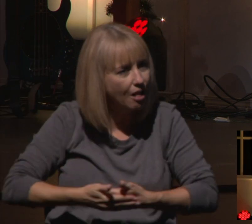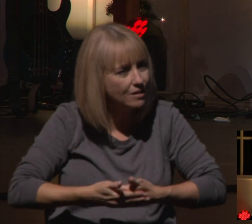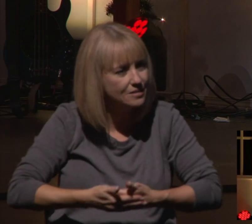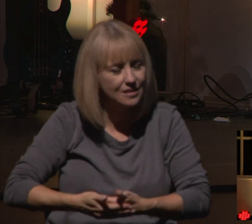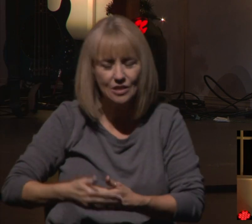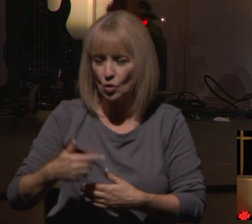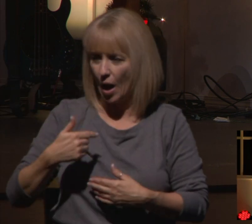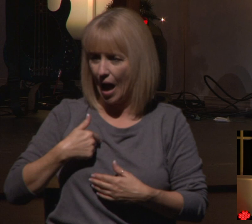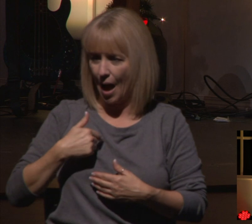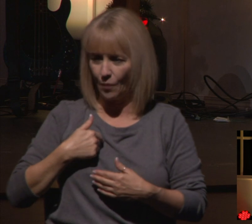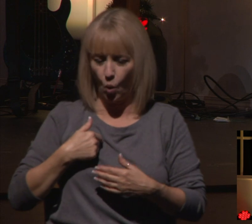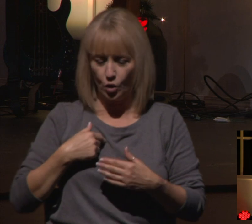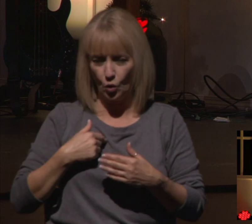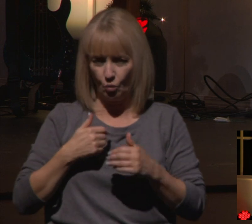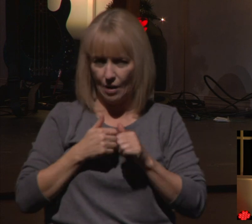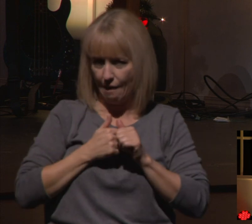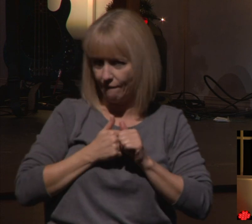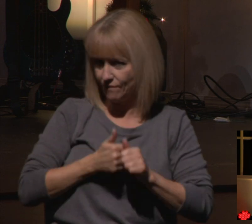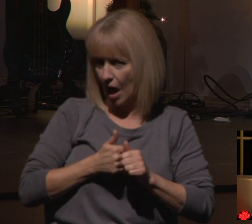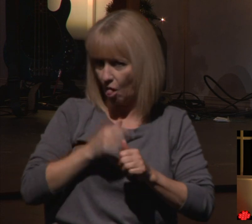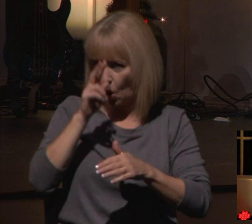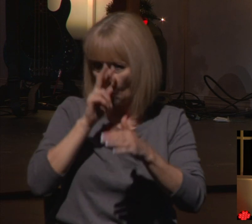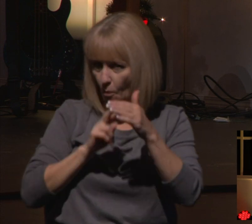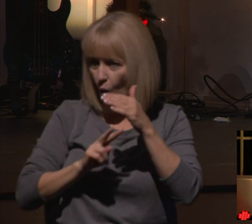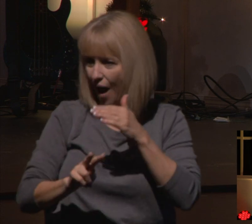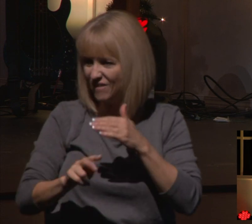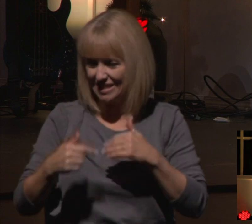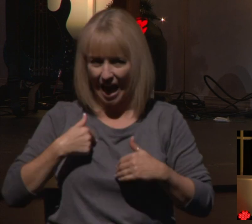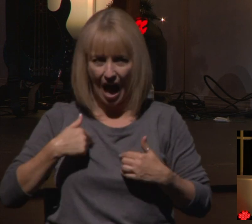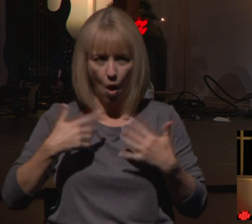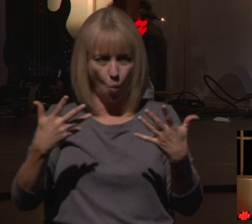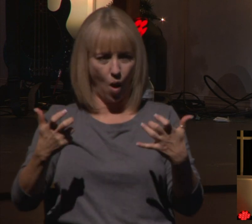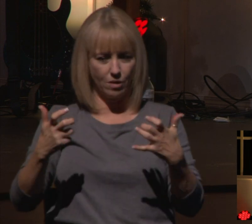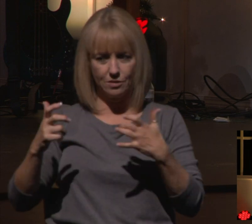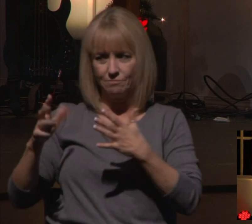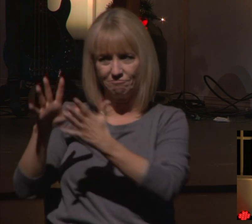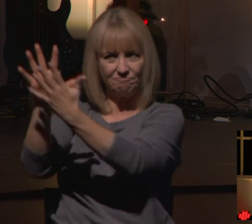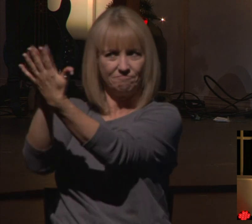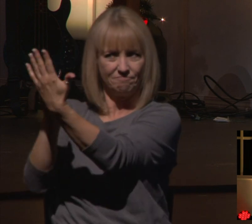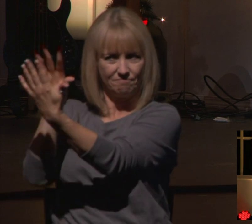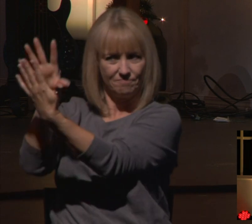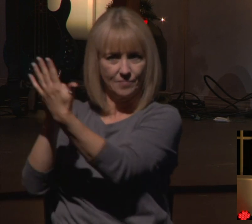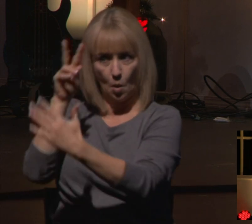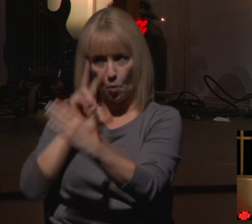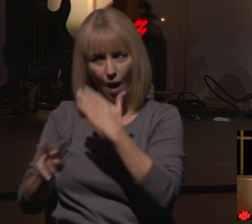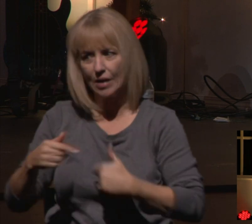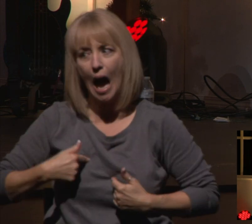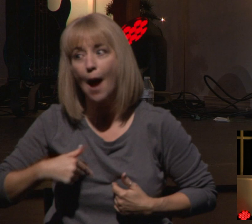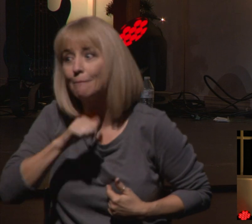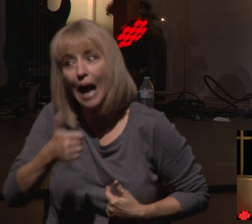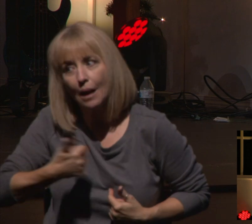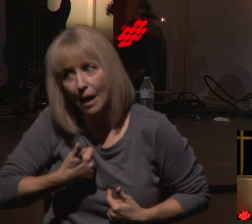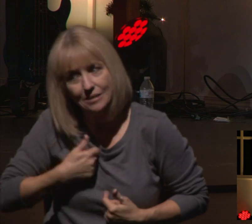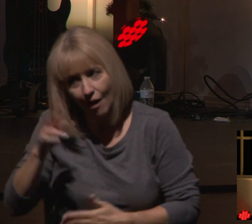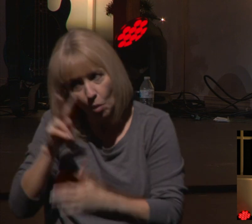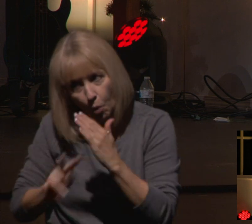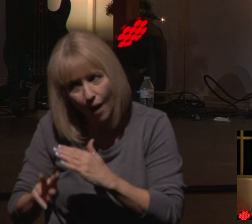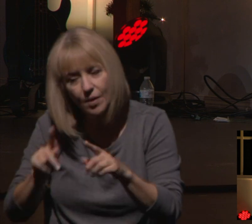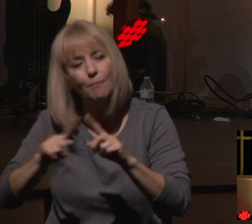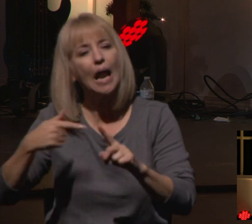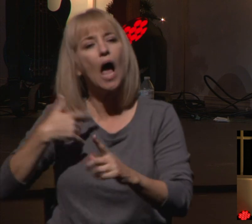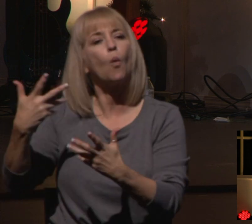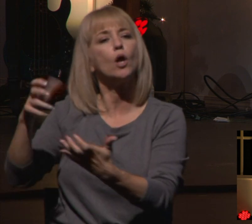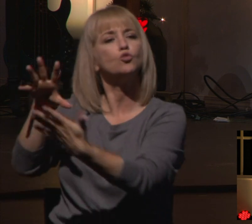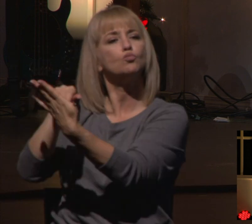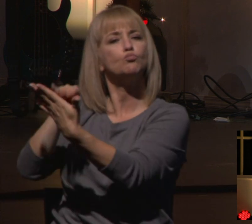way of the prophets and give you some warnings as well as an invitation. Now, I realize I am not a prophet, but if I were speaking to the church